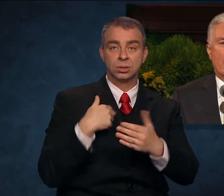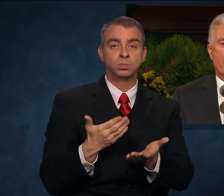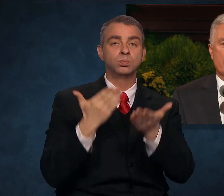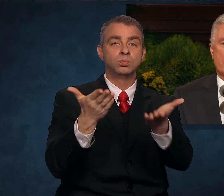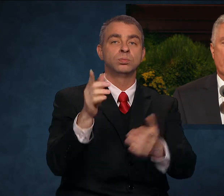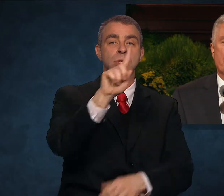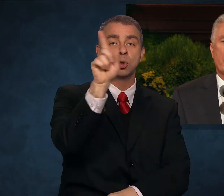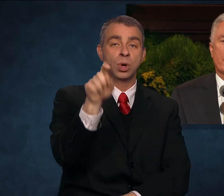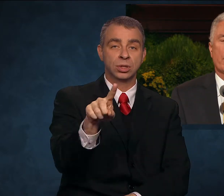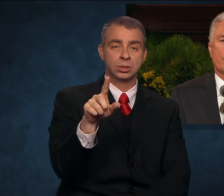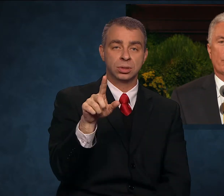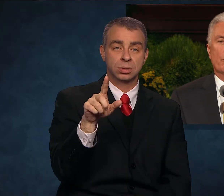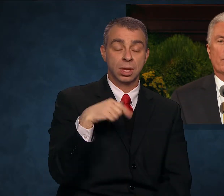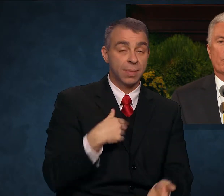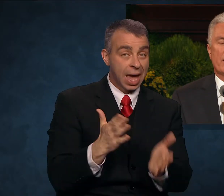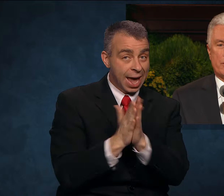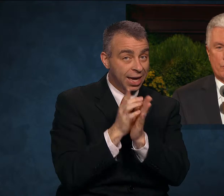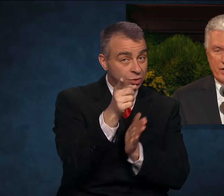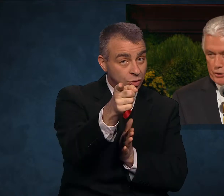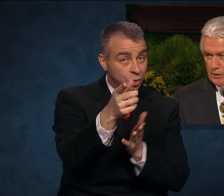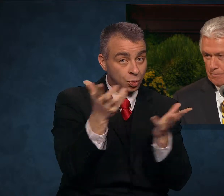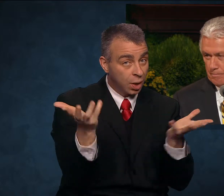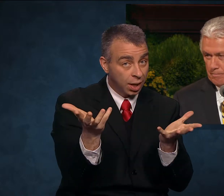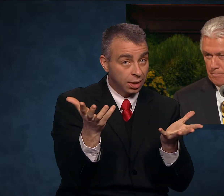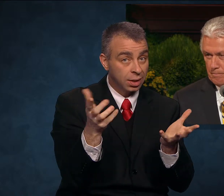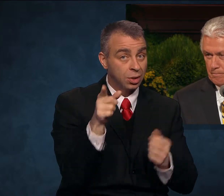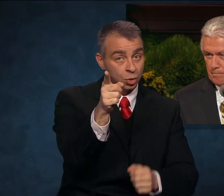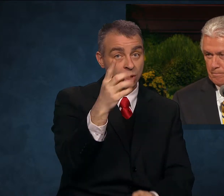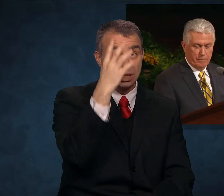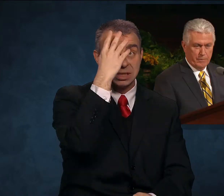Are you sleeping through the Restoration?